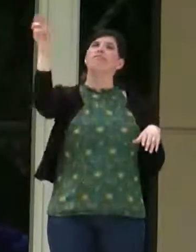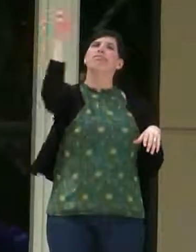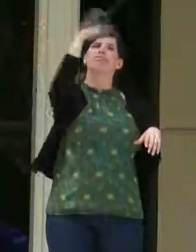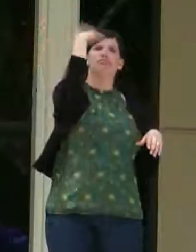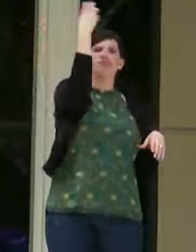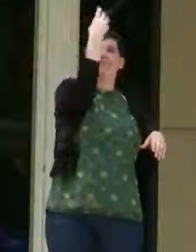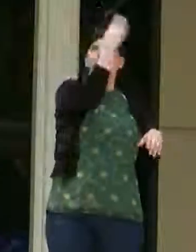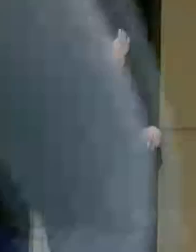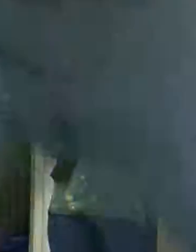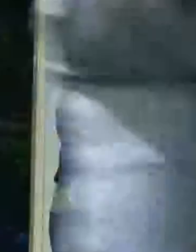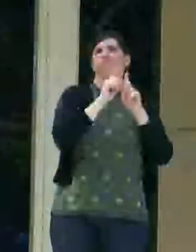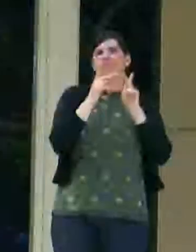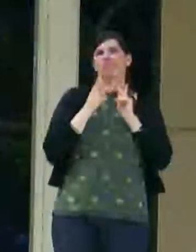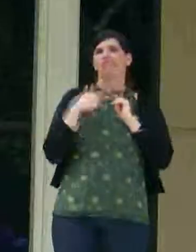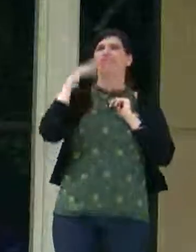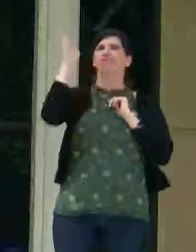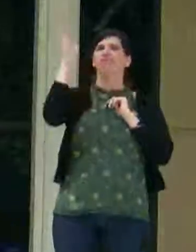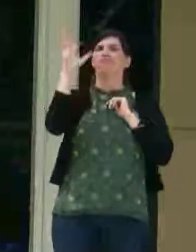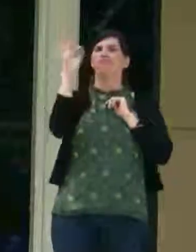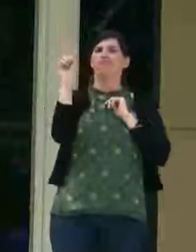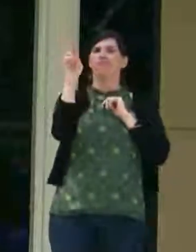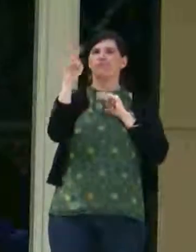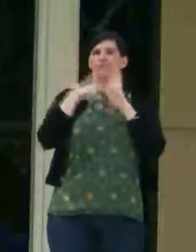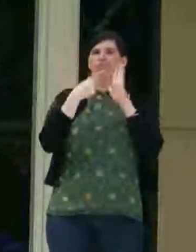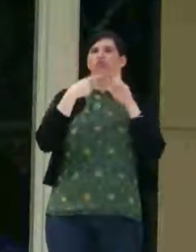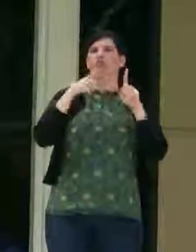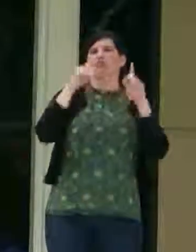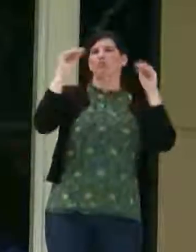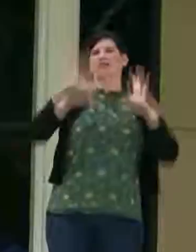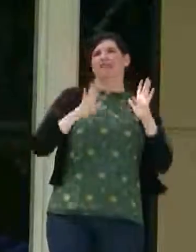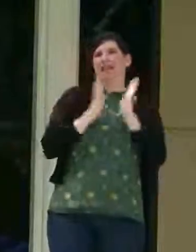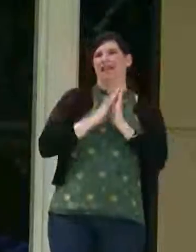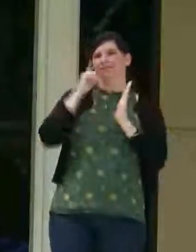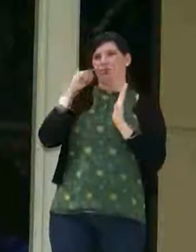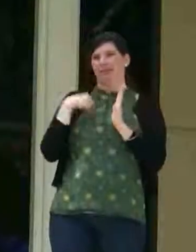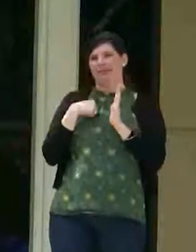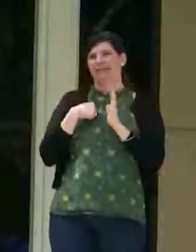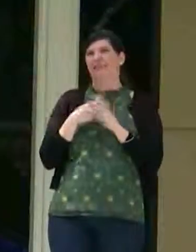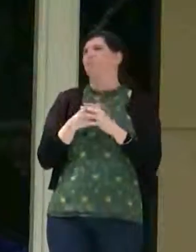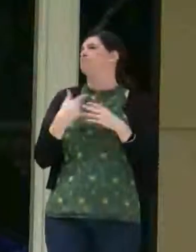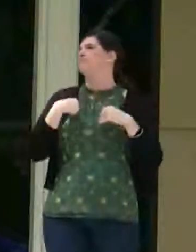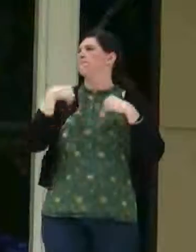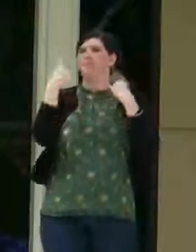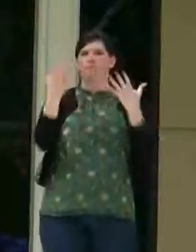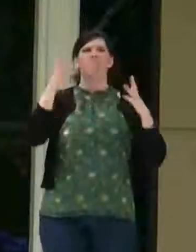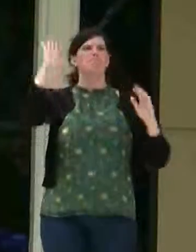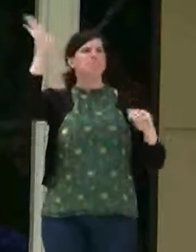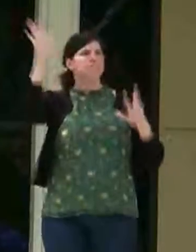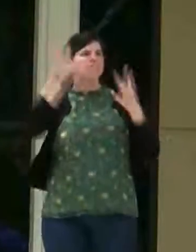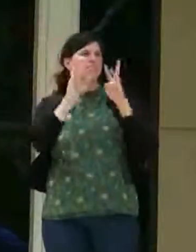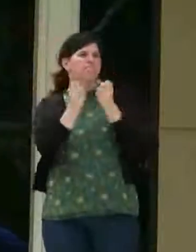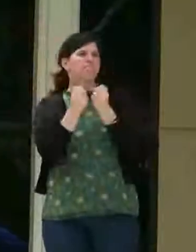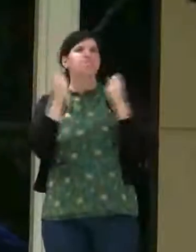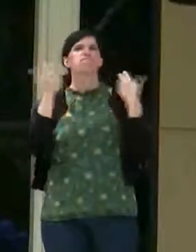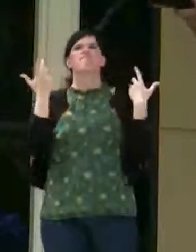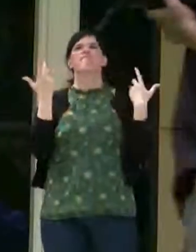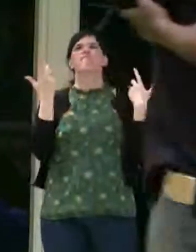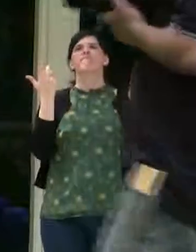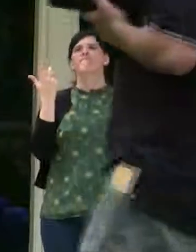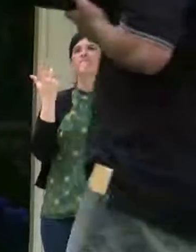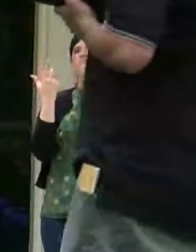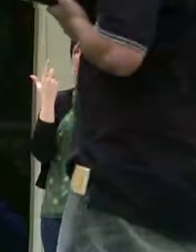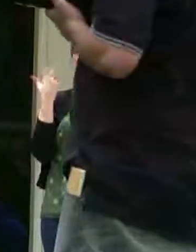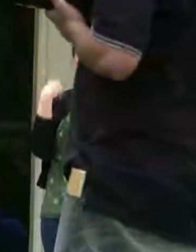do biquetza at Fresno State sometimes when professors ask for me. I do give seminars and let people know about